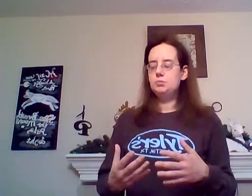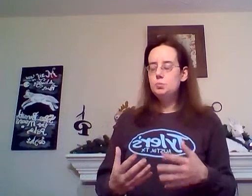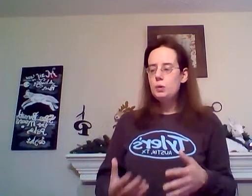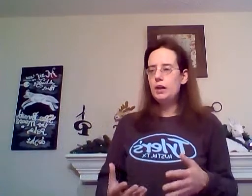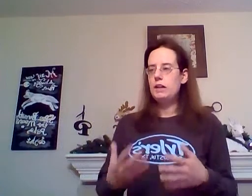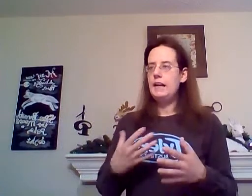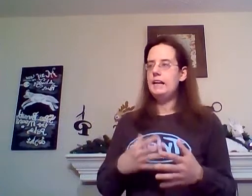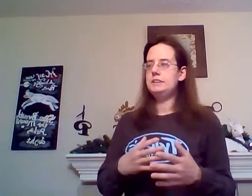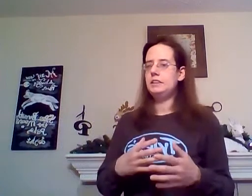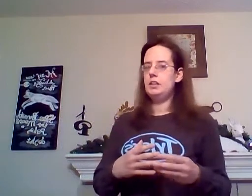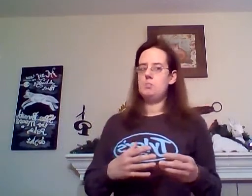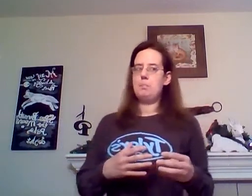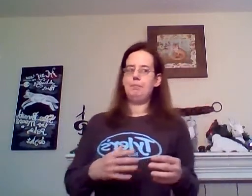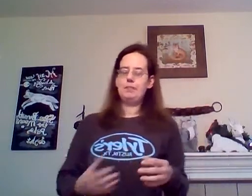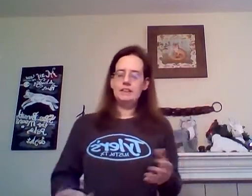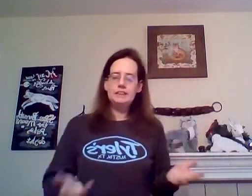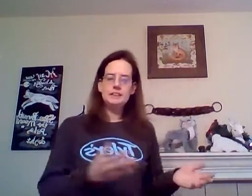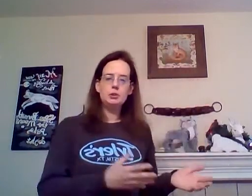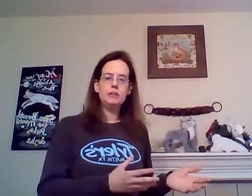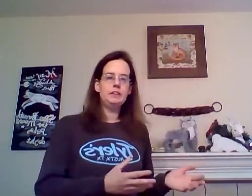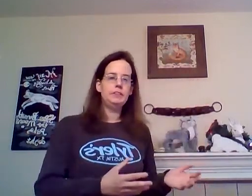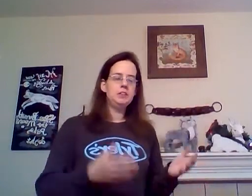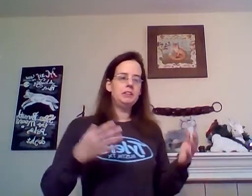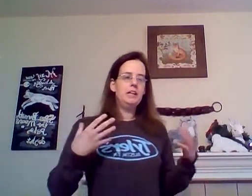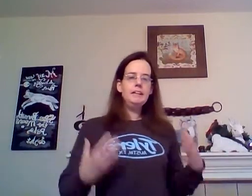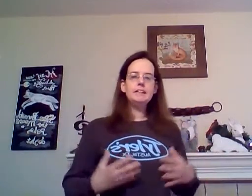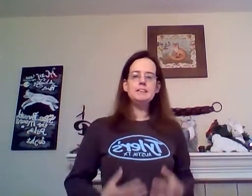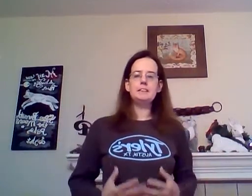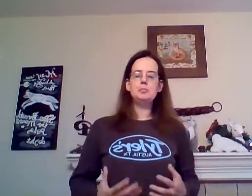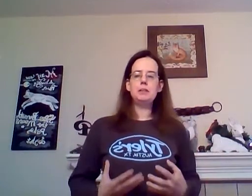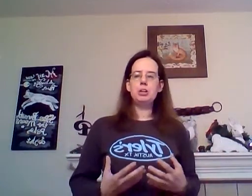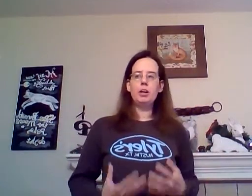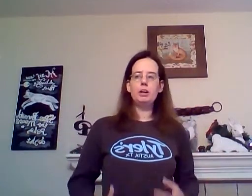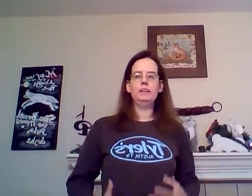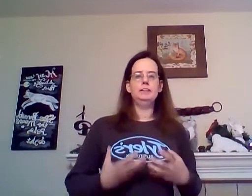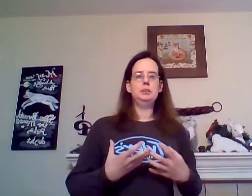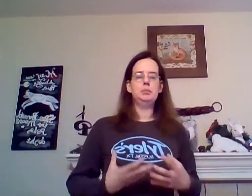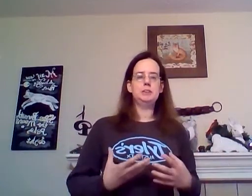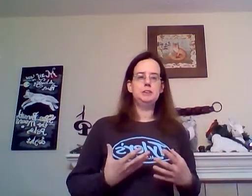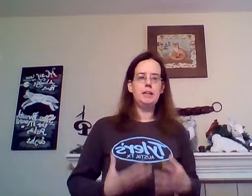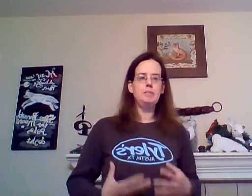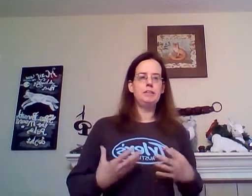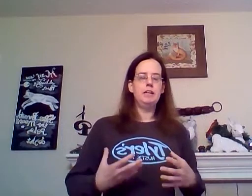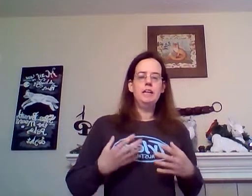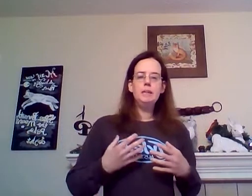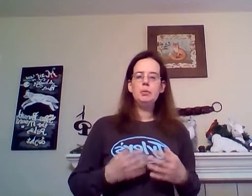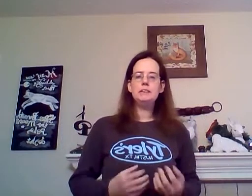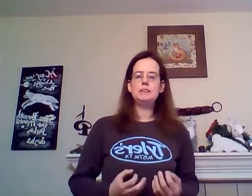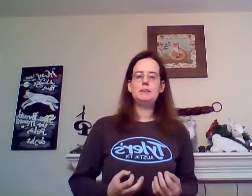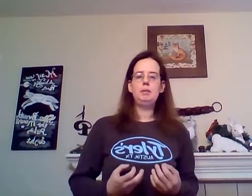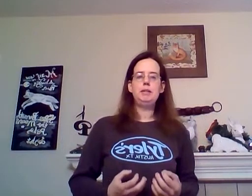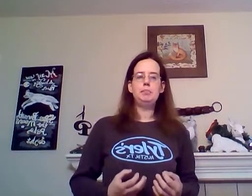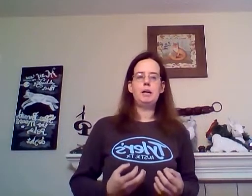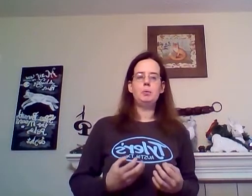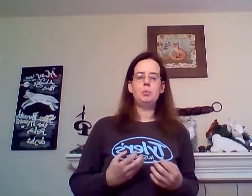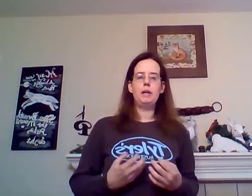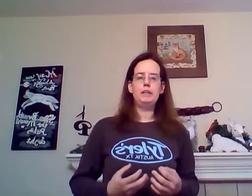well as um like i said going to the convention he has so much heart and so much depth and he wants to speak about what